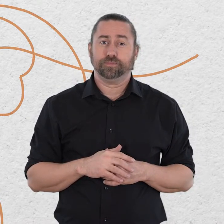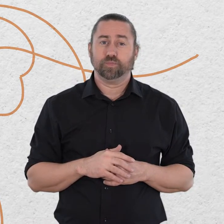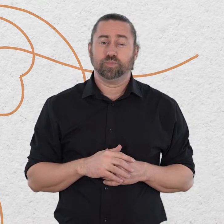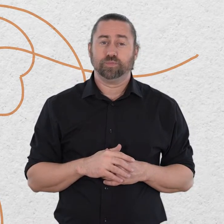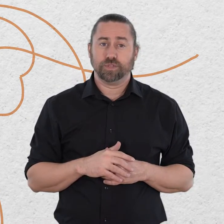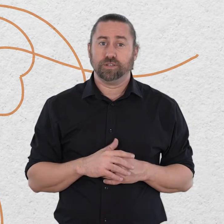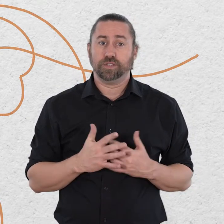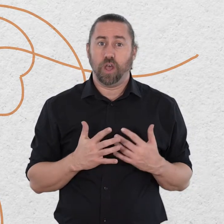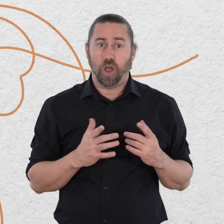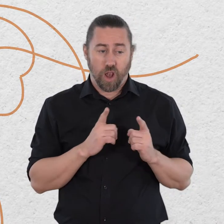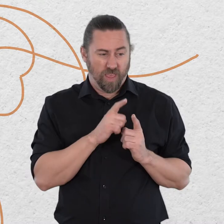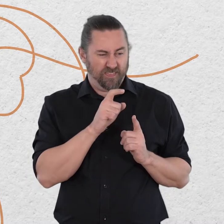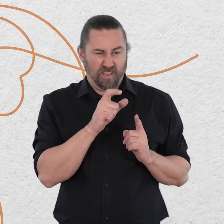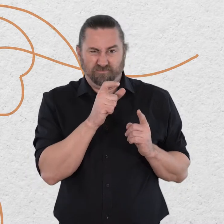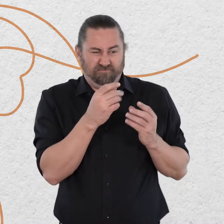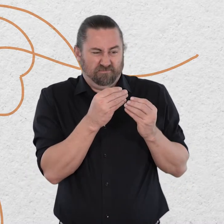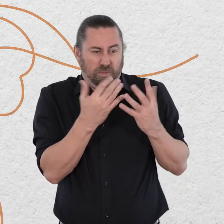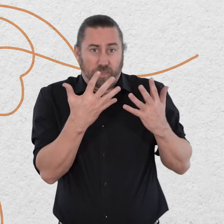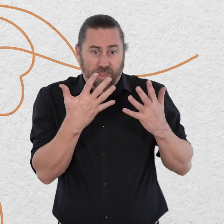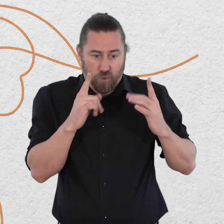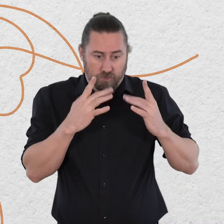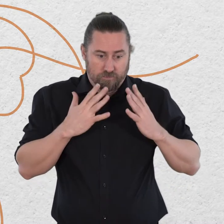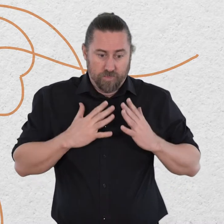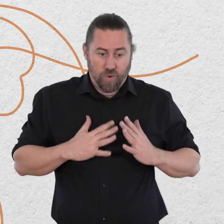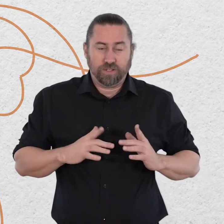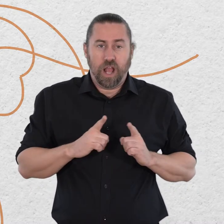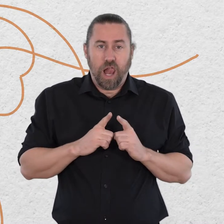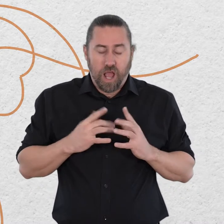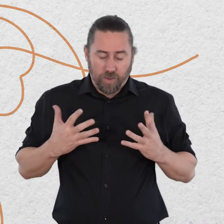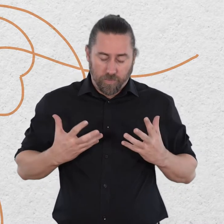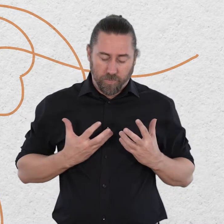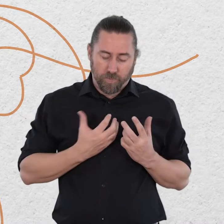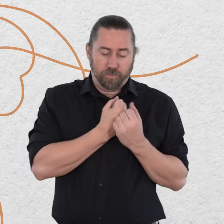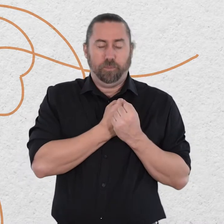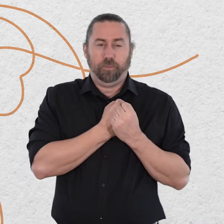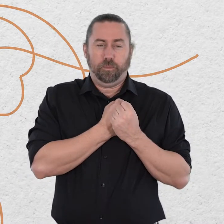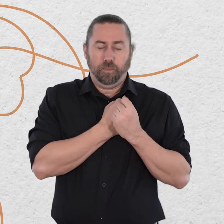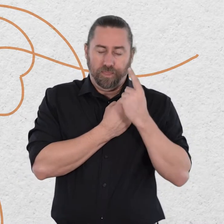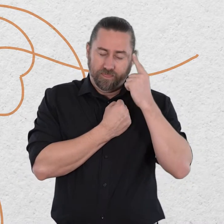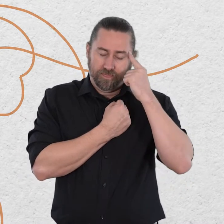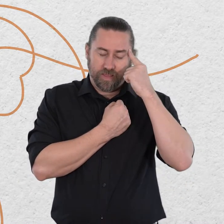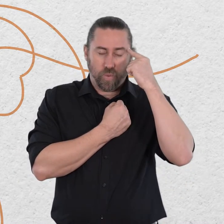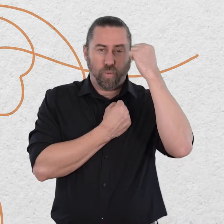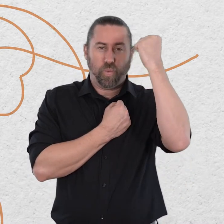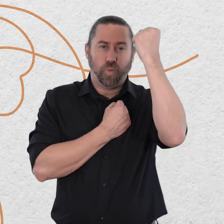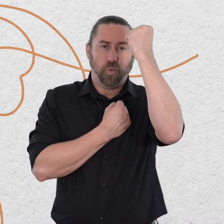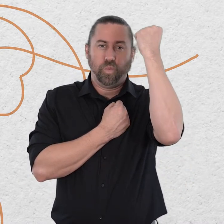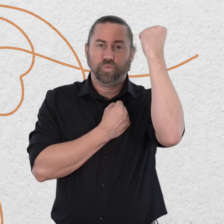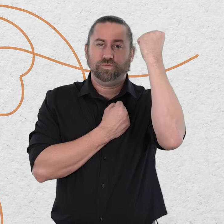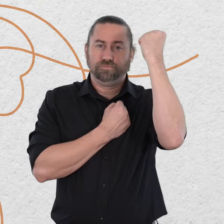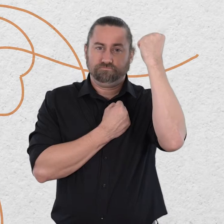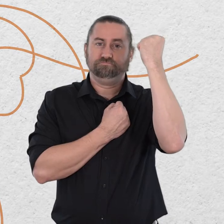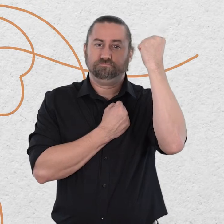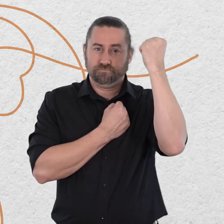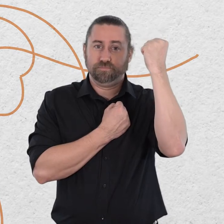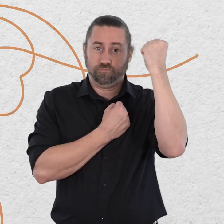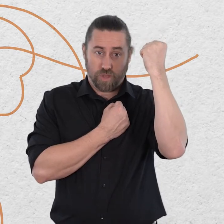of the body in your heart and mind and inviting you to repeat some phrases internally